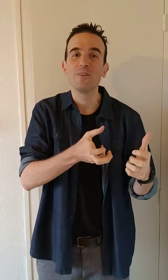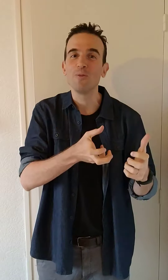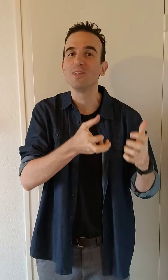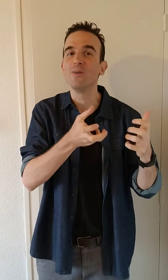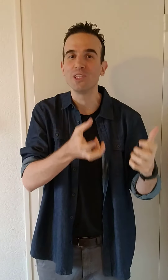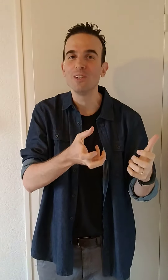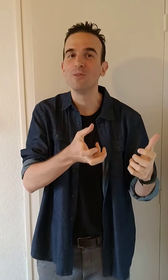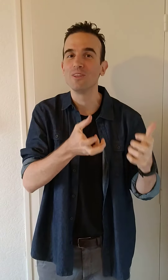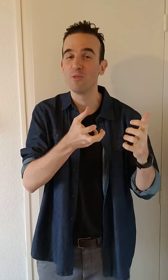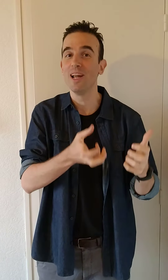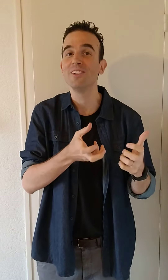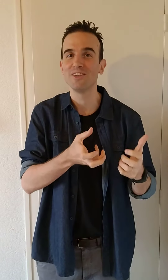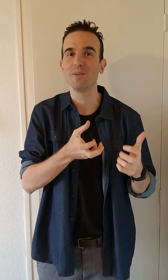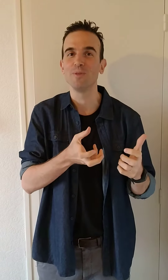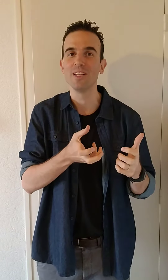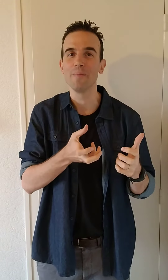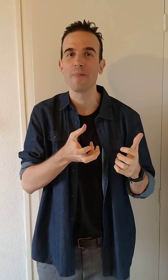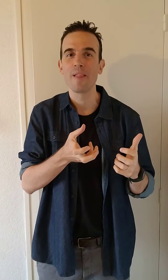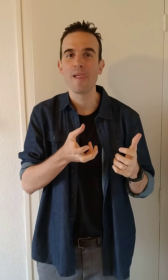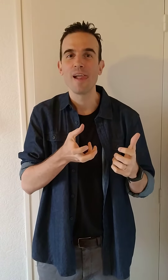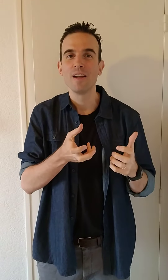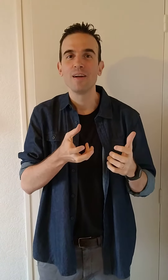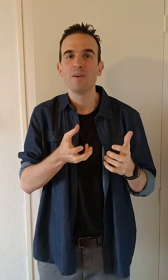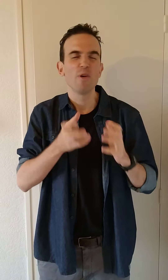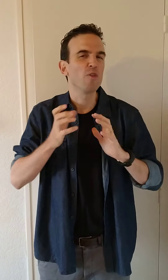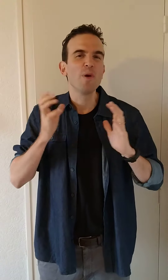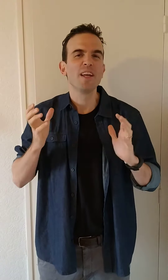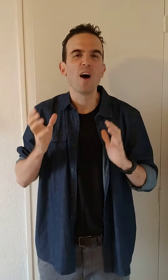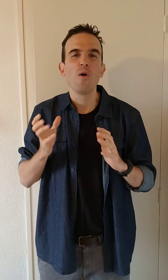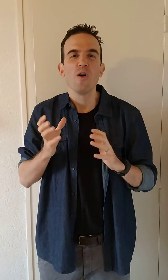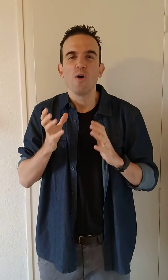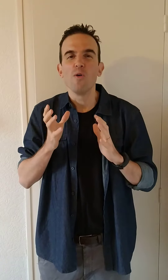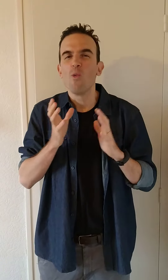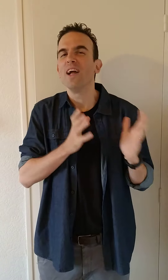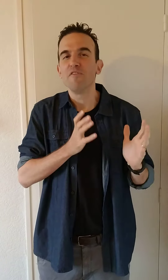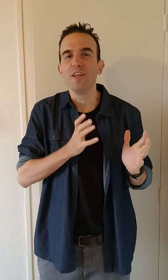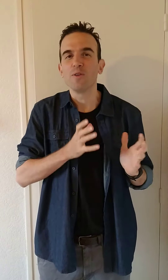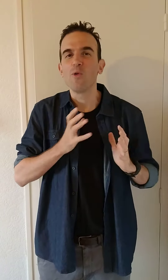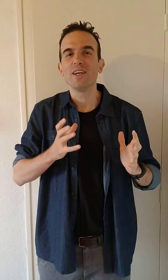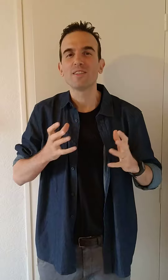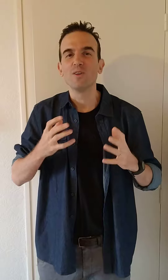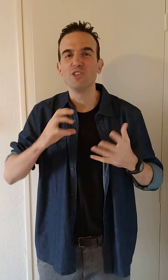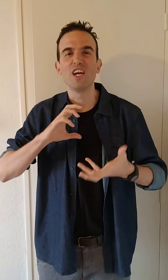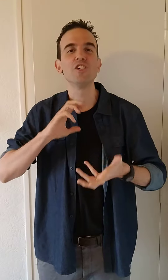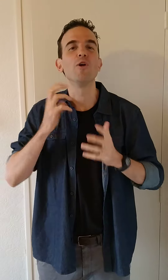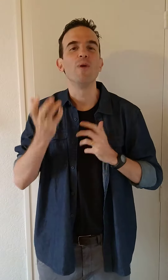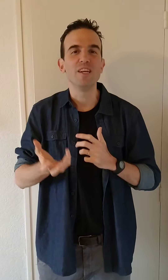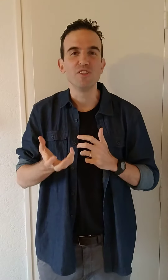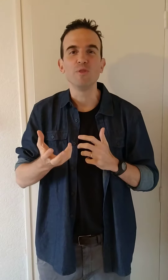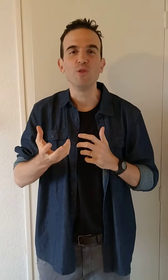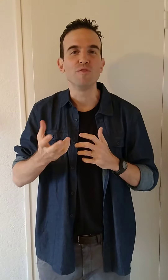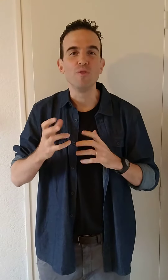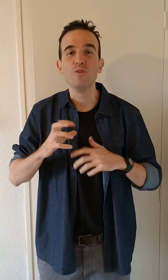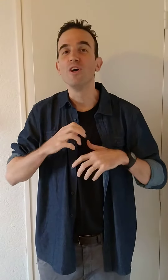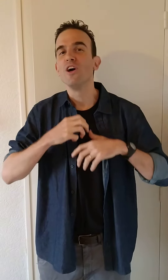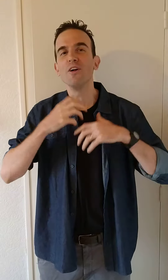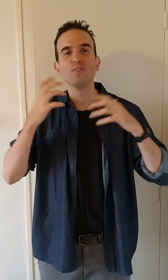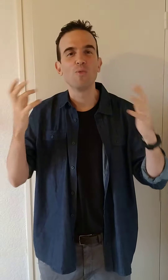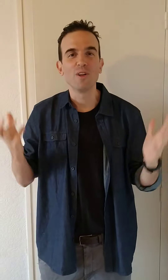with our children and the relationship with them. We are doing now Wild Feet, a quest on changing our relationship with food, another one